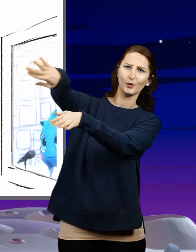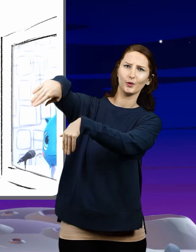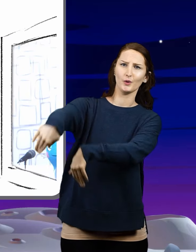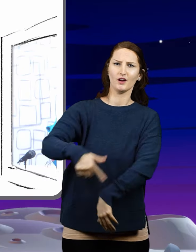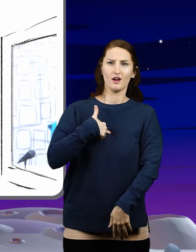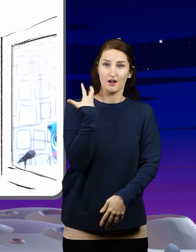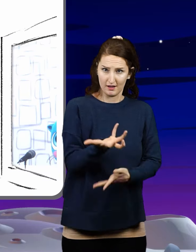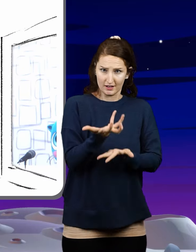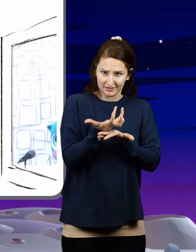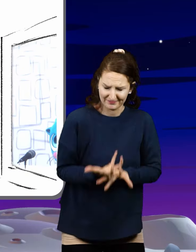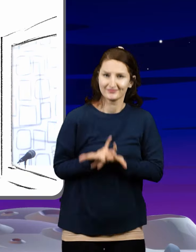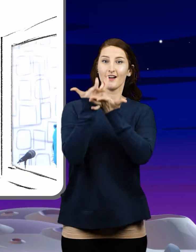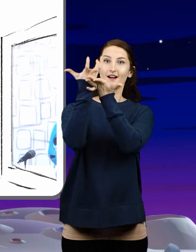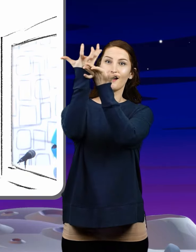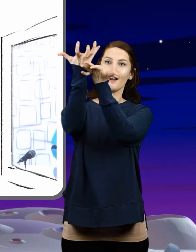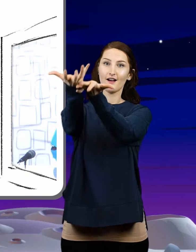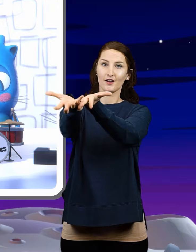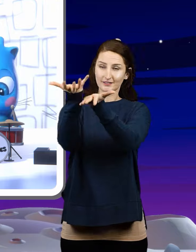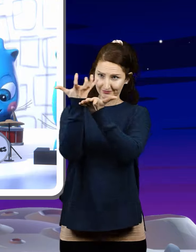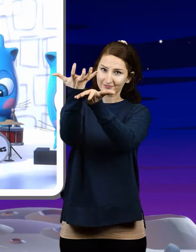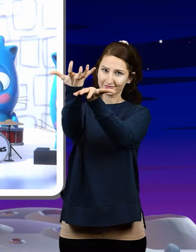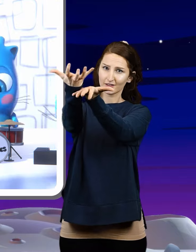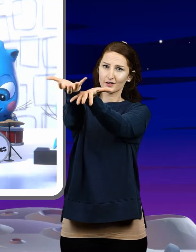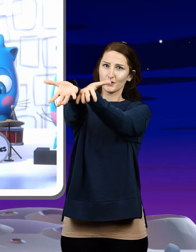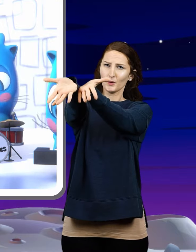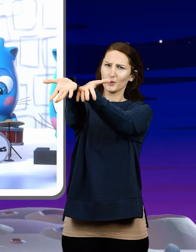take me off